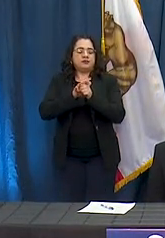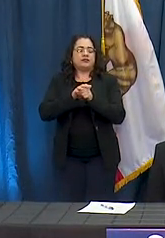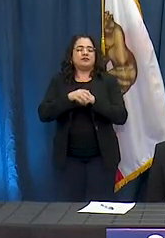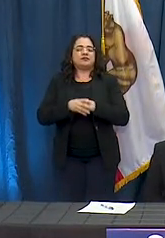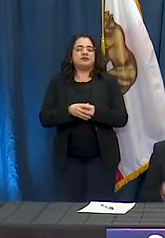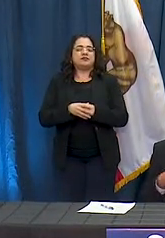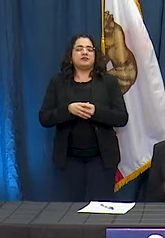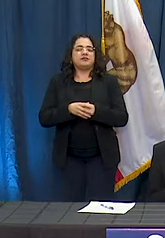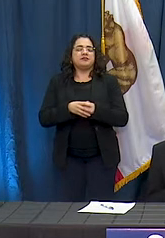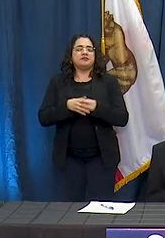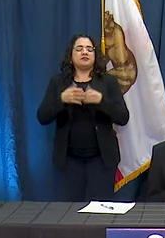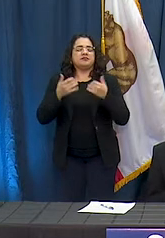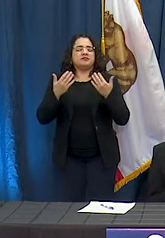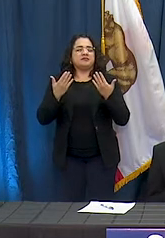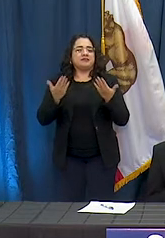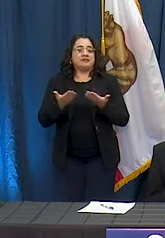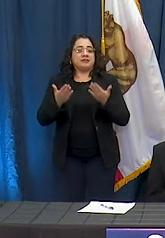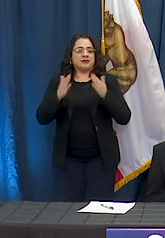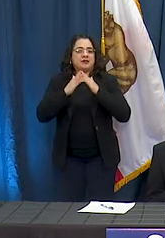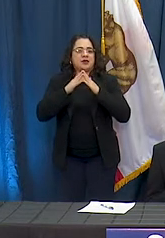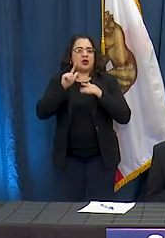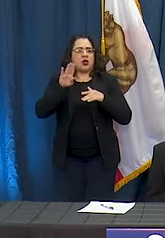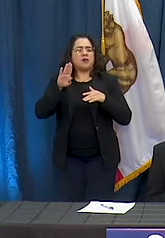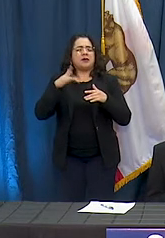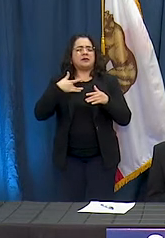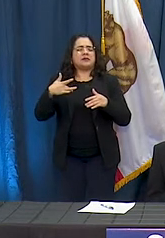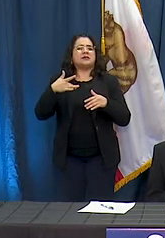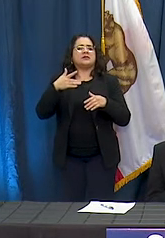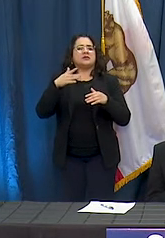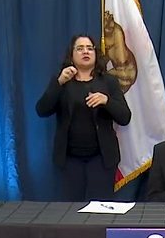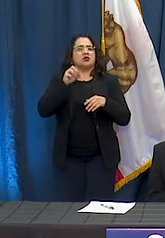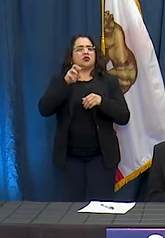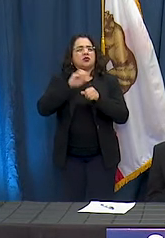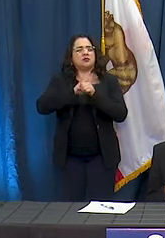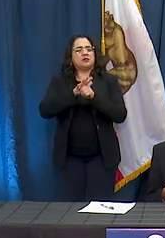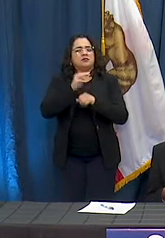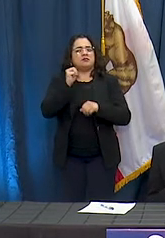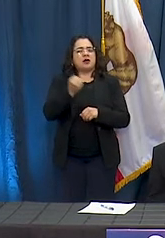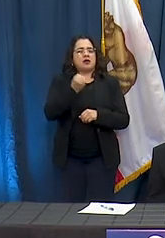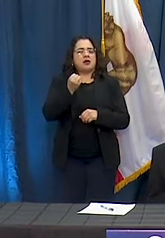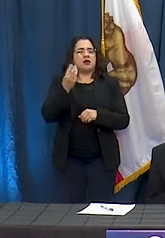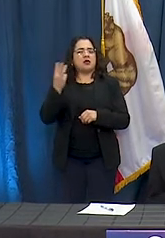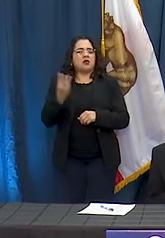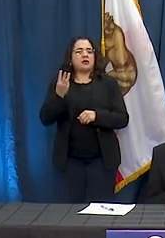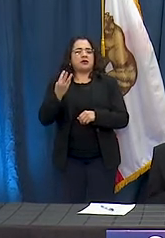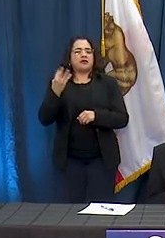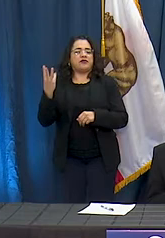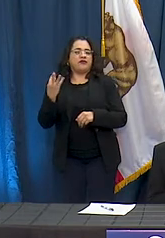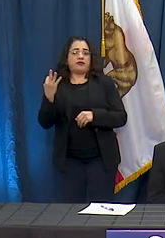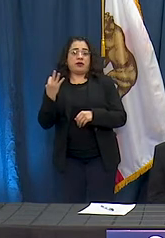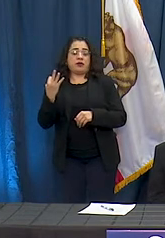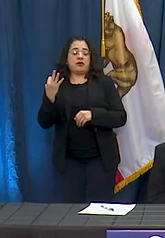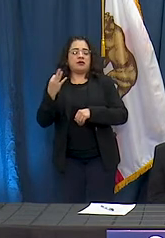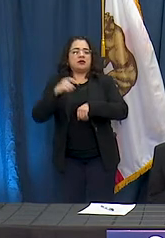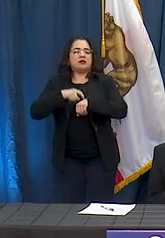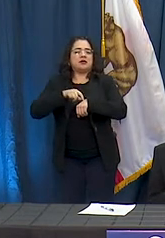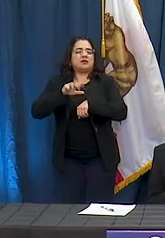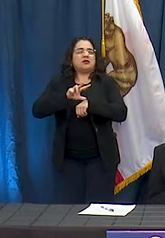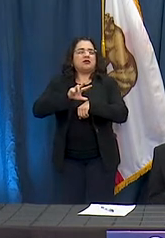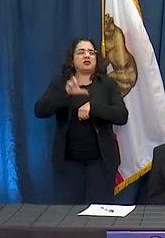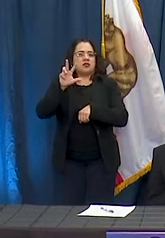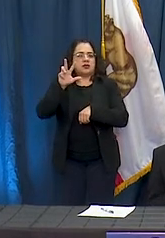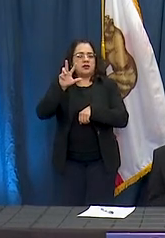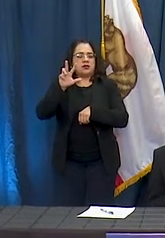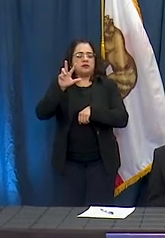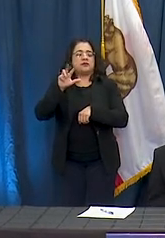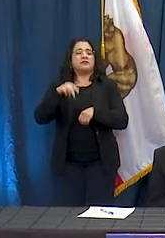-19. These updates are given every Monday, Wednesday, and Friday at 3 p.m. Once we go through our update,